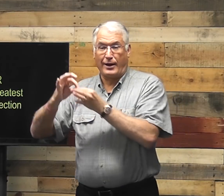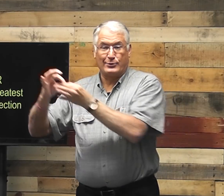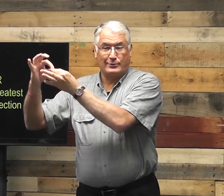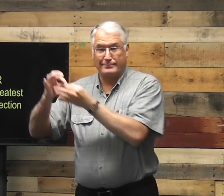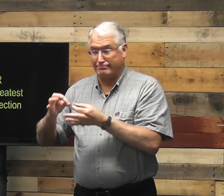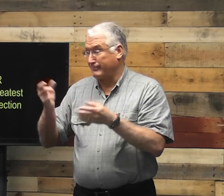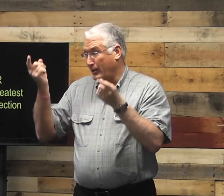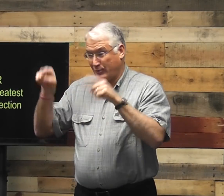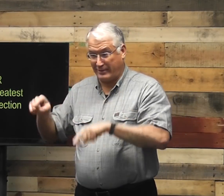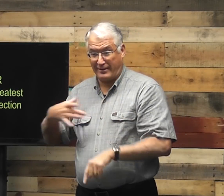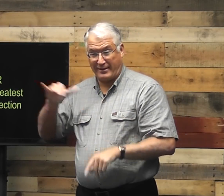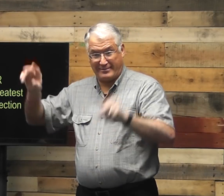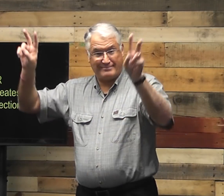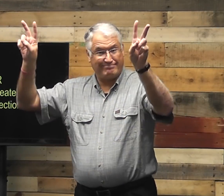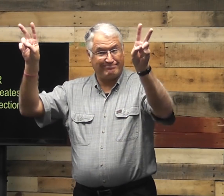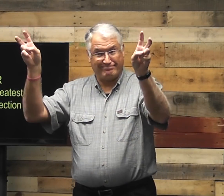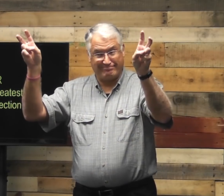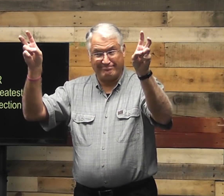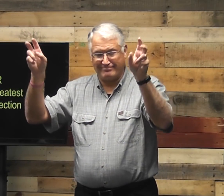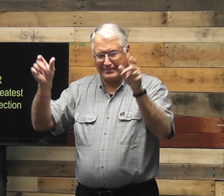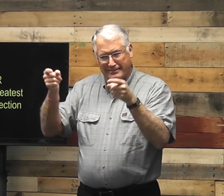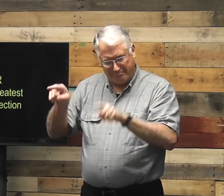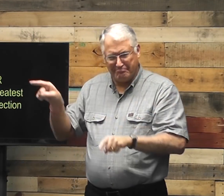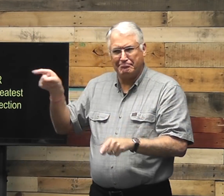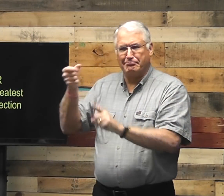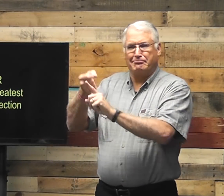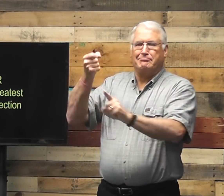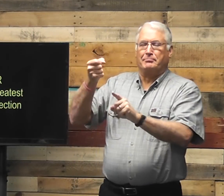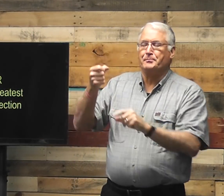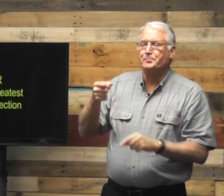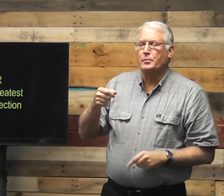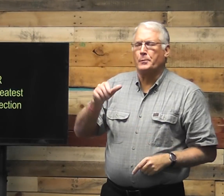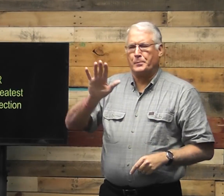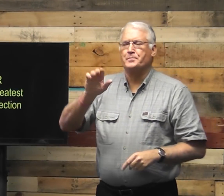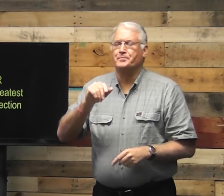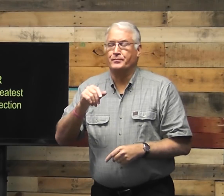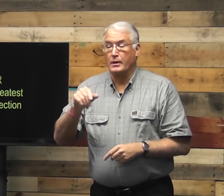wireless connection. And I agree with that and really like that quote.